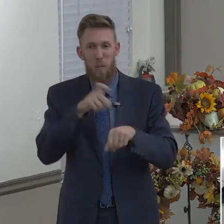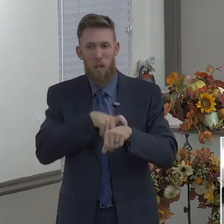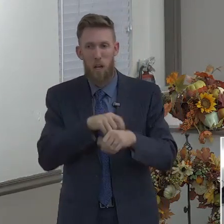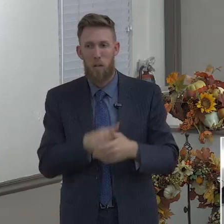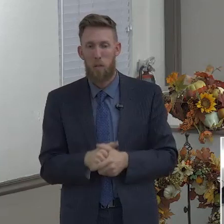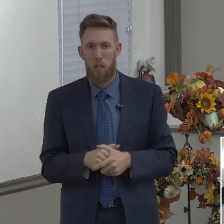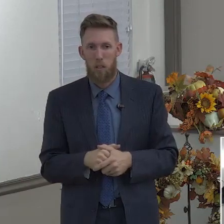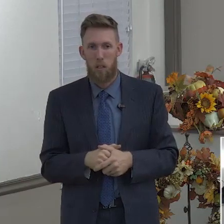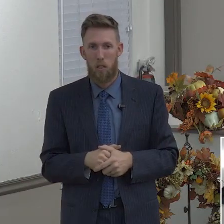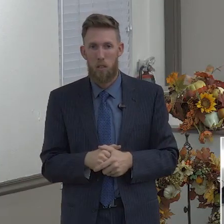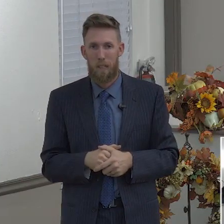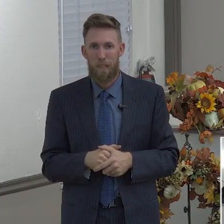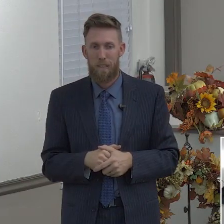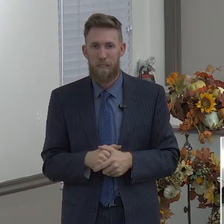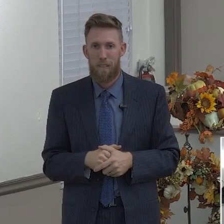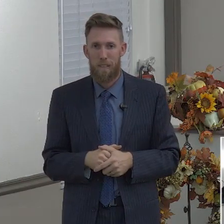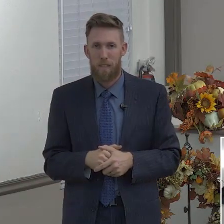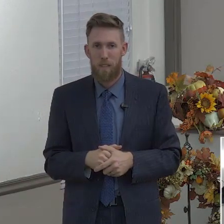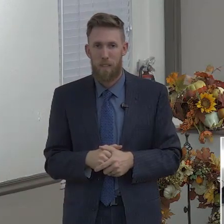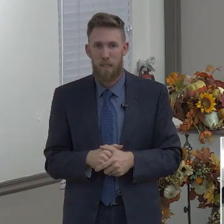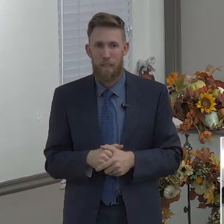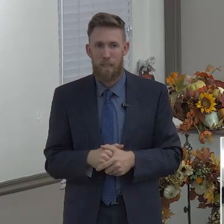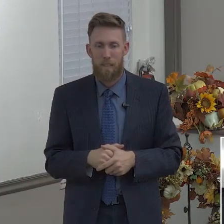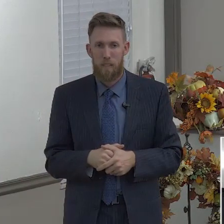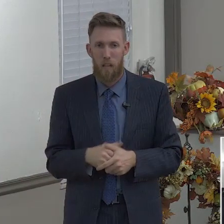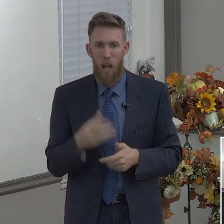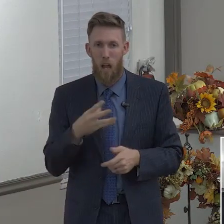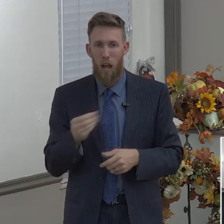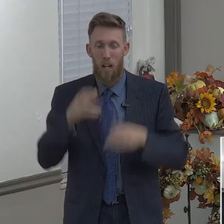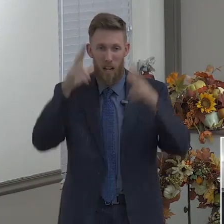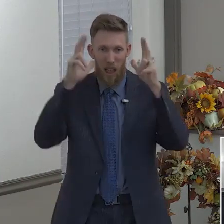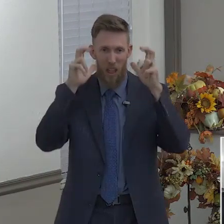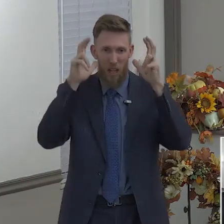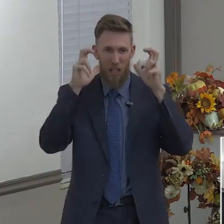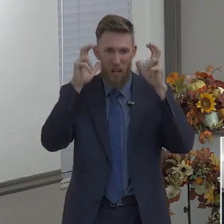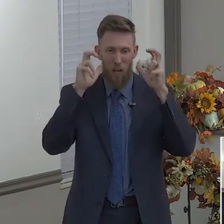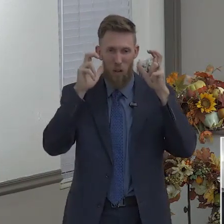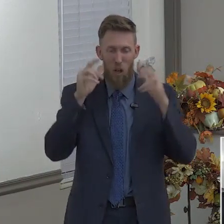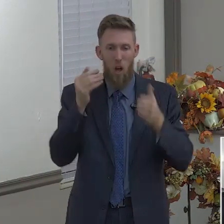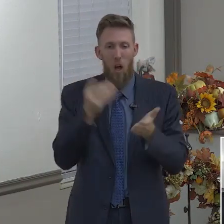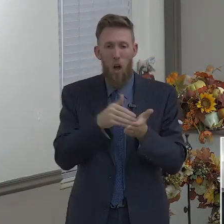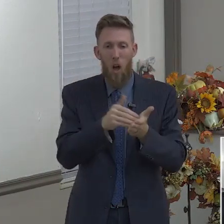time. And I can tell you, the devil often says, Did God really call you to the ministry?